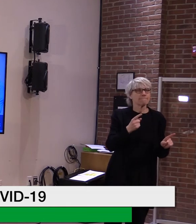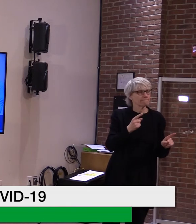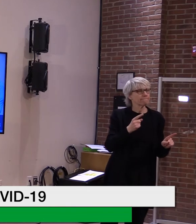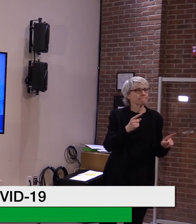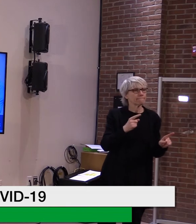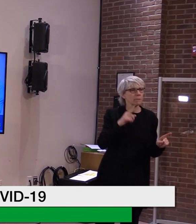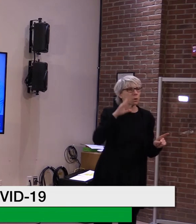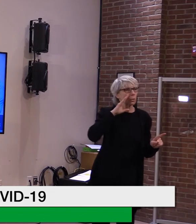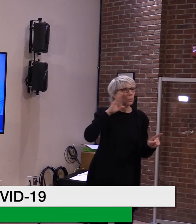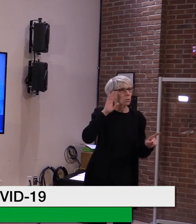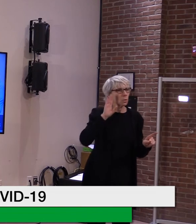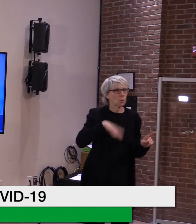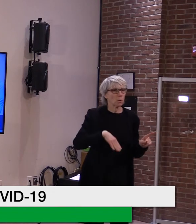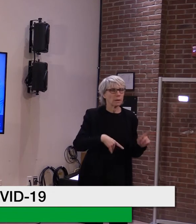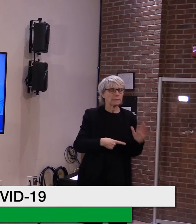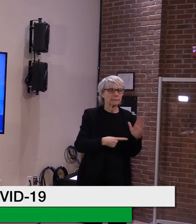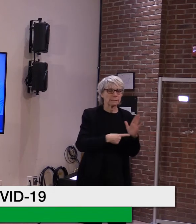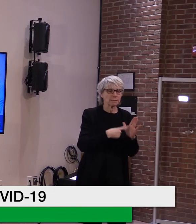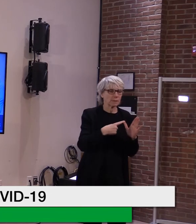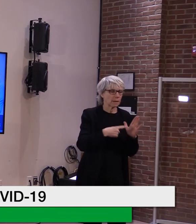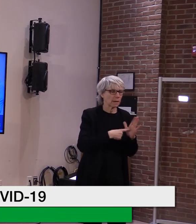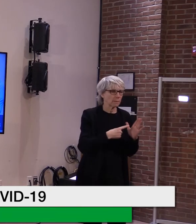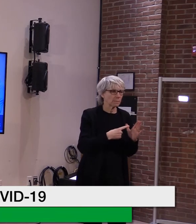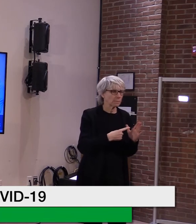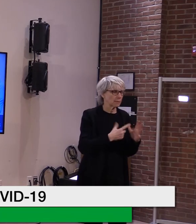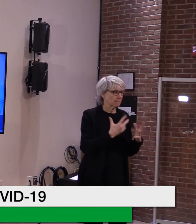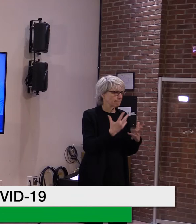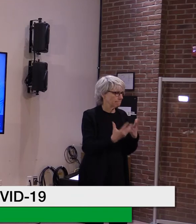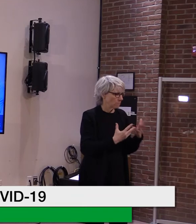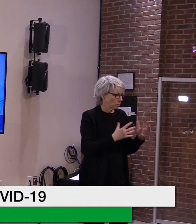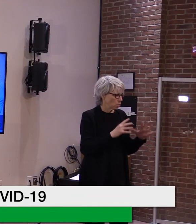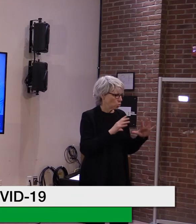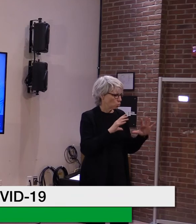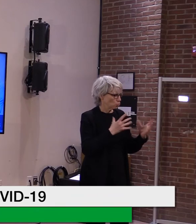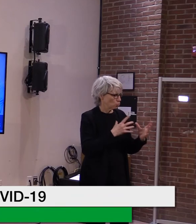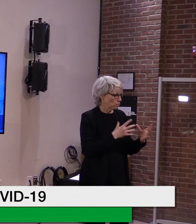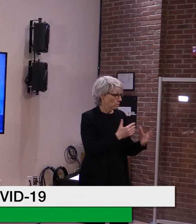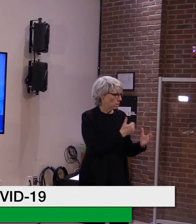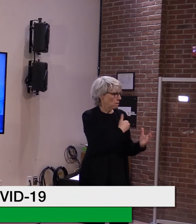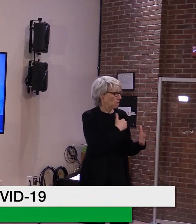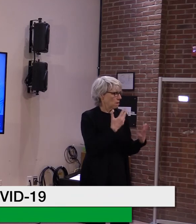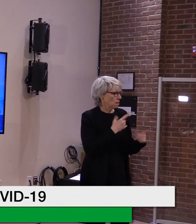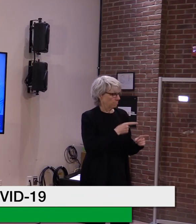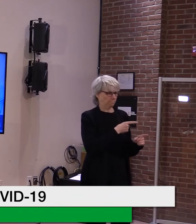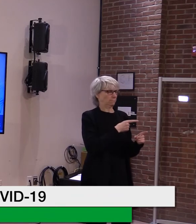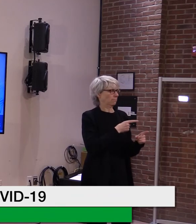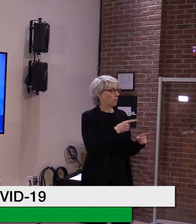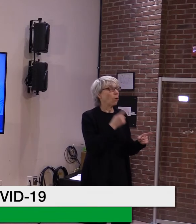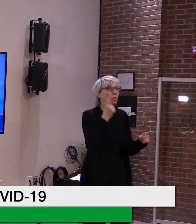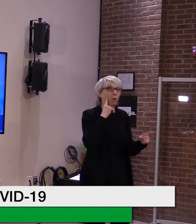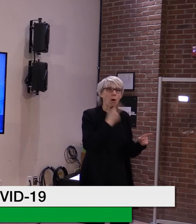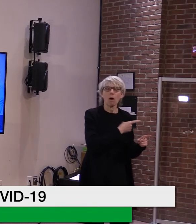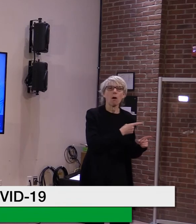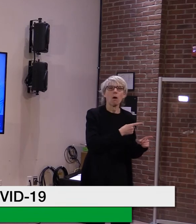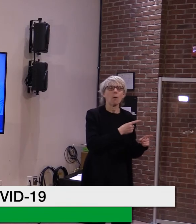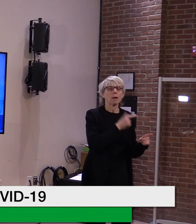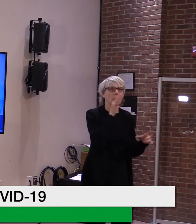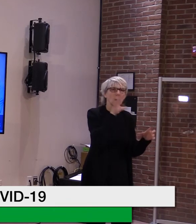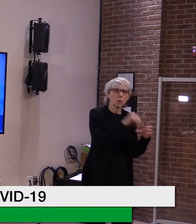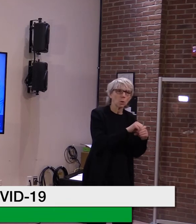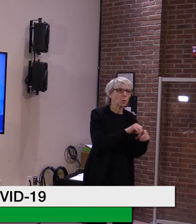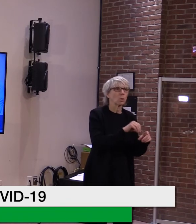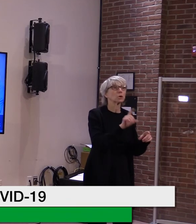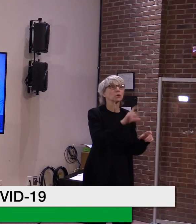these many times, these one offs don't appear to be what they actually are. So let me, let me get the, the actual